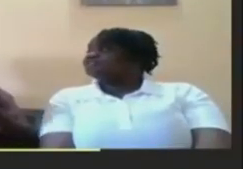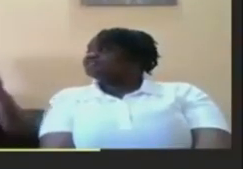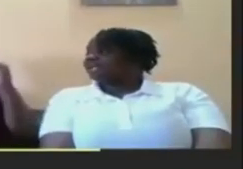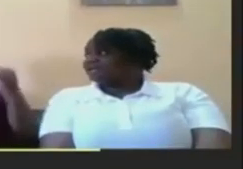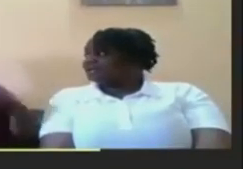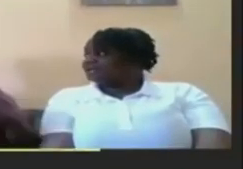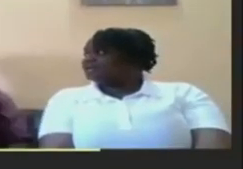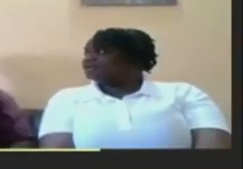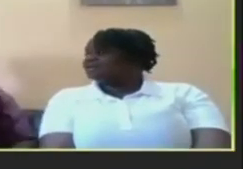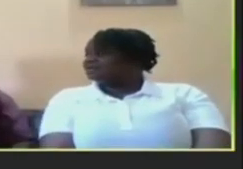China